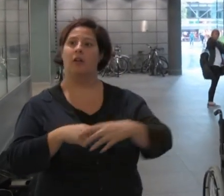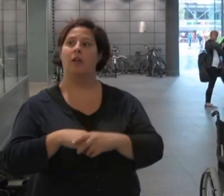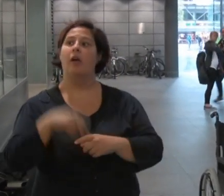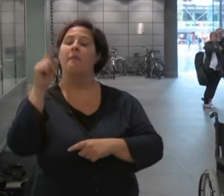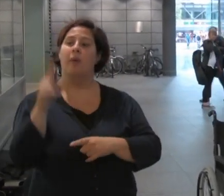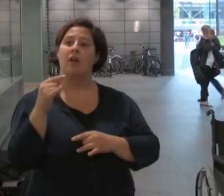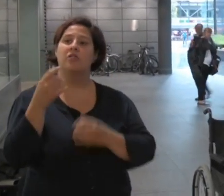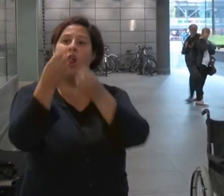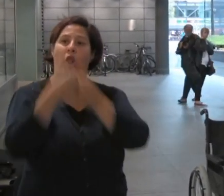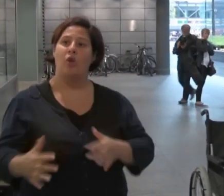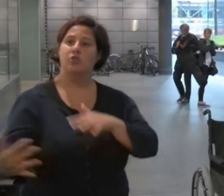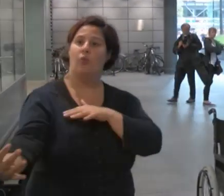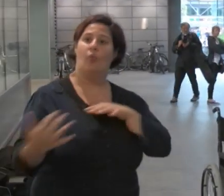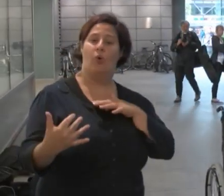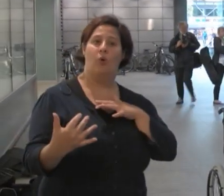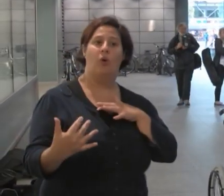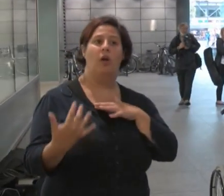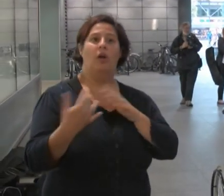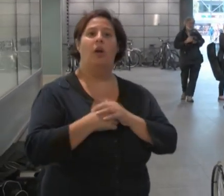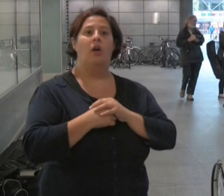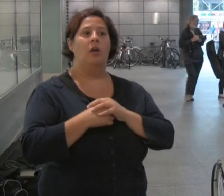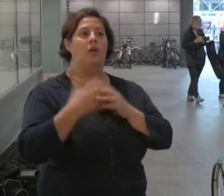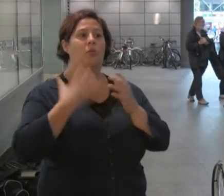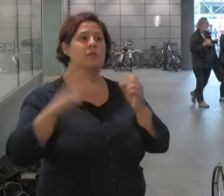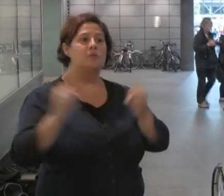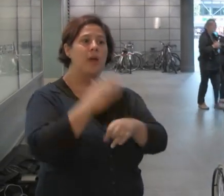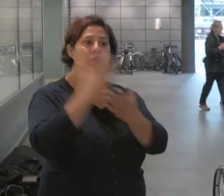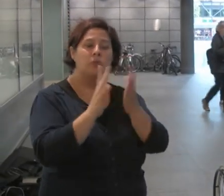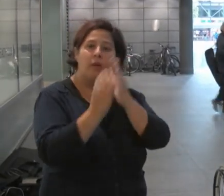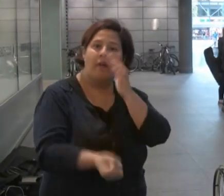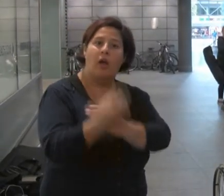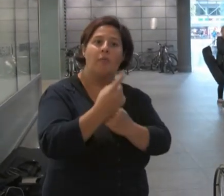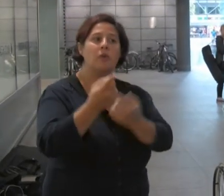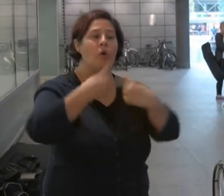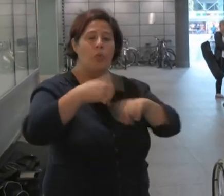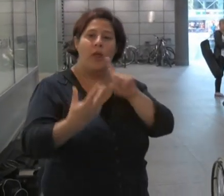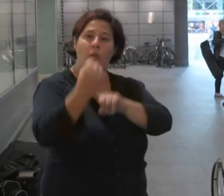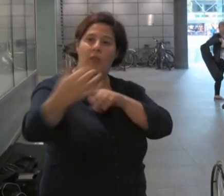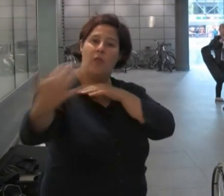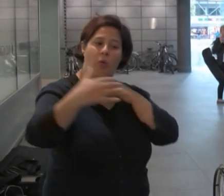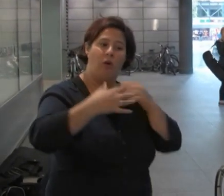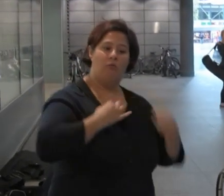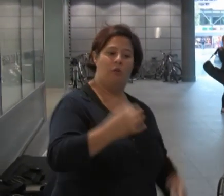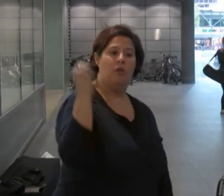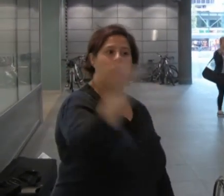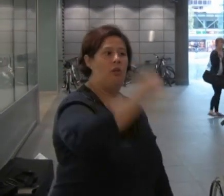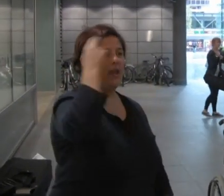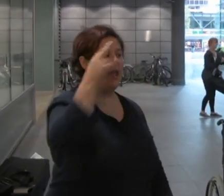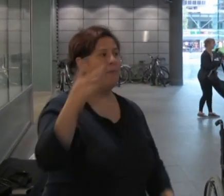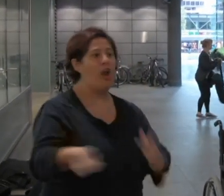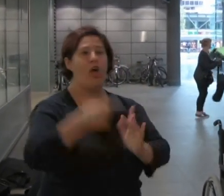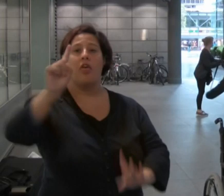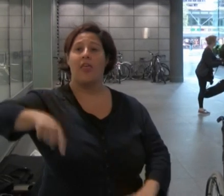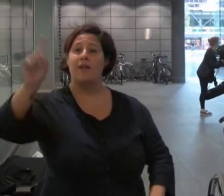But she lost her war. And we must all make sure that whatever comes, we win the war in her name. And in the names of many